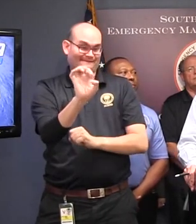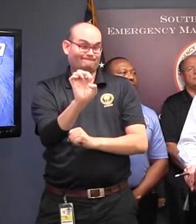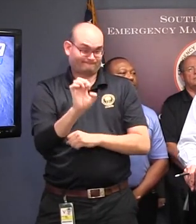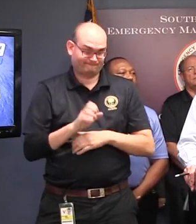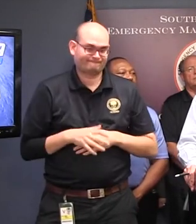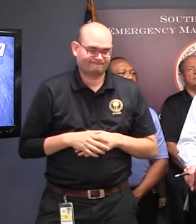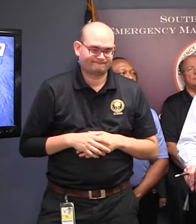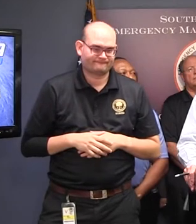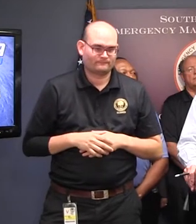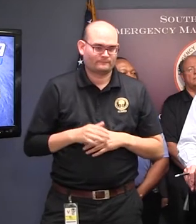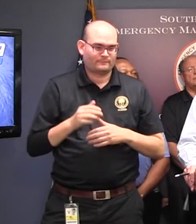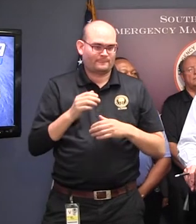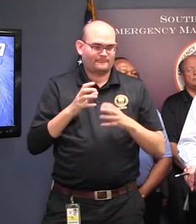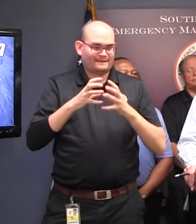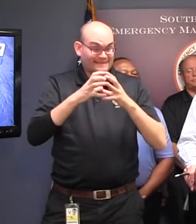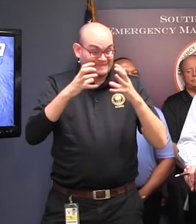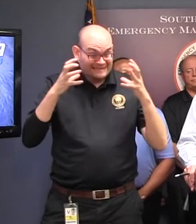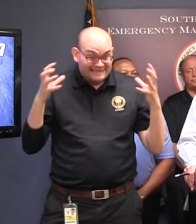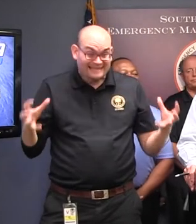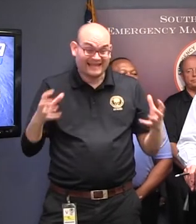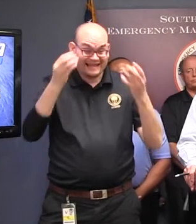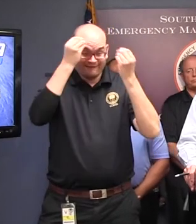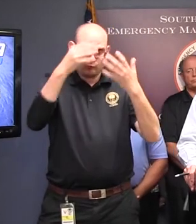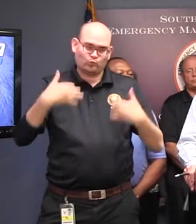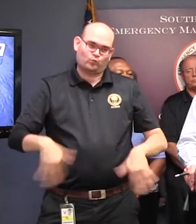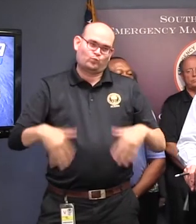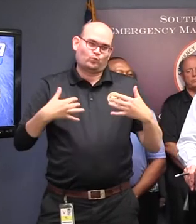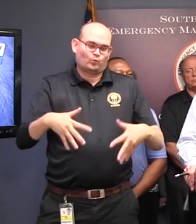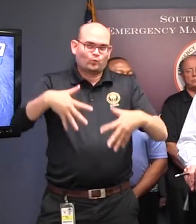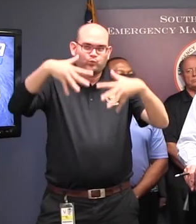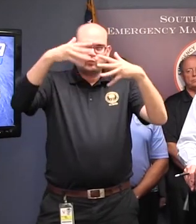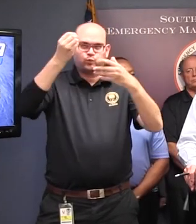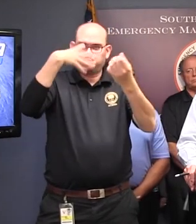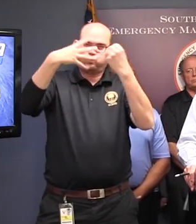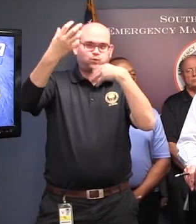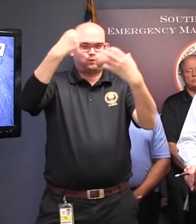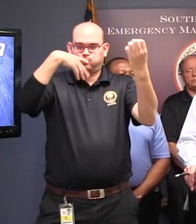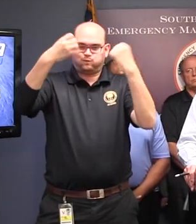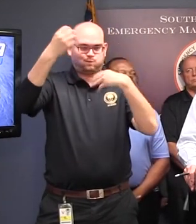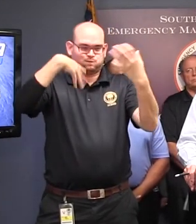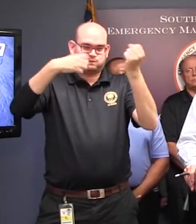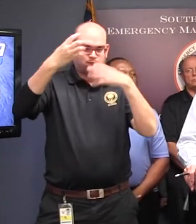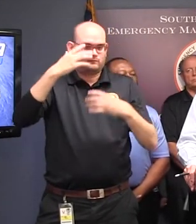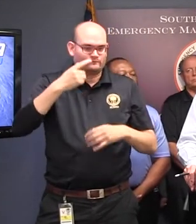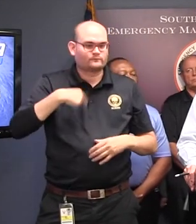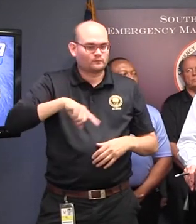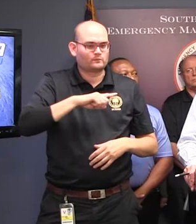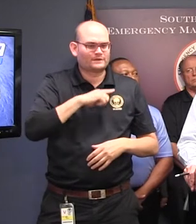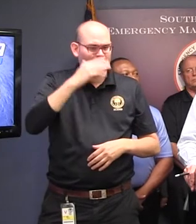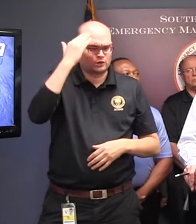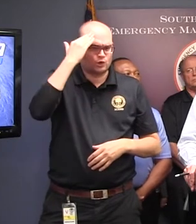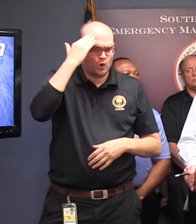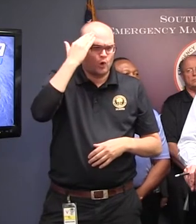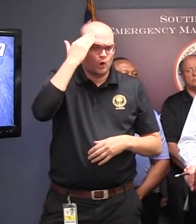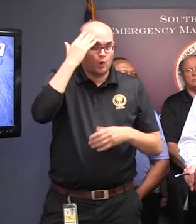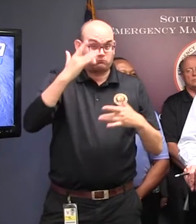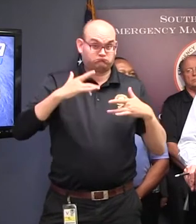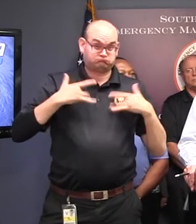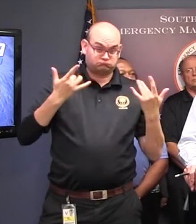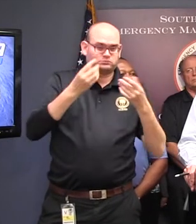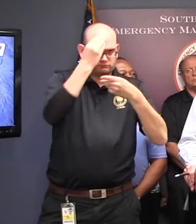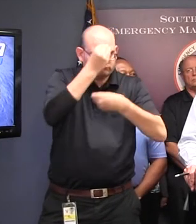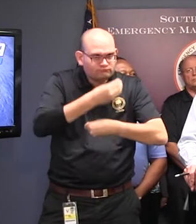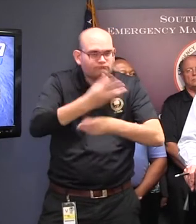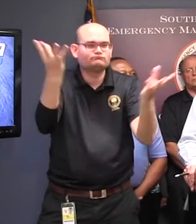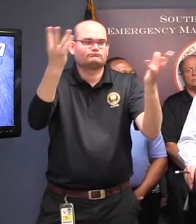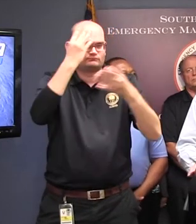of information, all the most available and best, most reliable information. For that reason, we are delaying the final